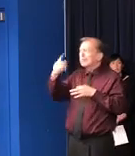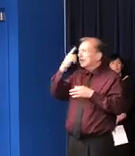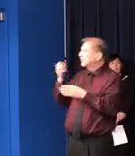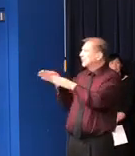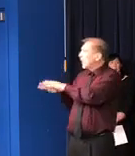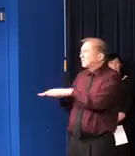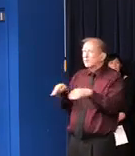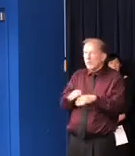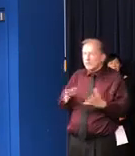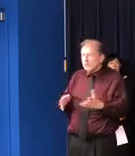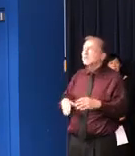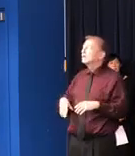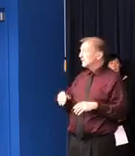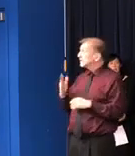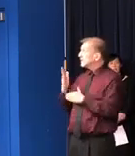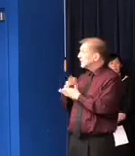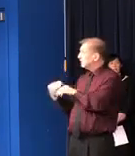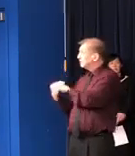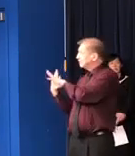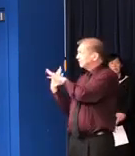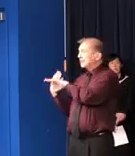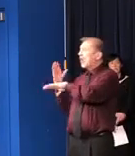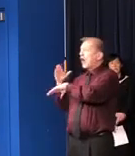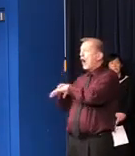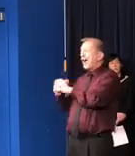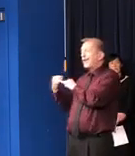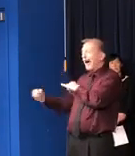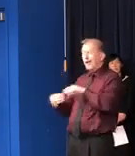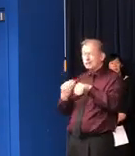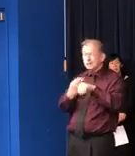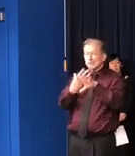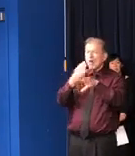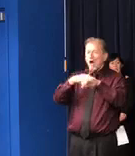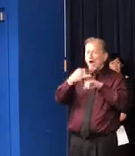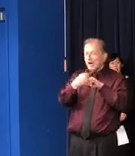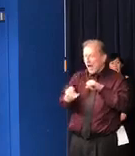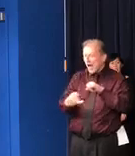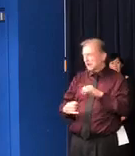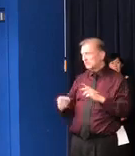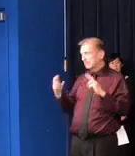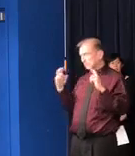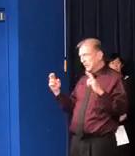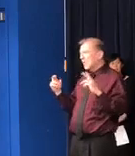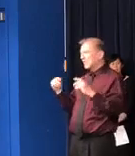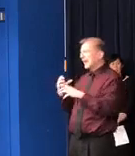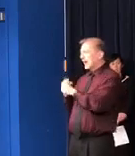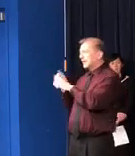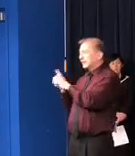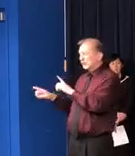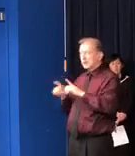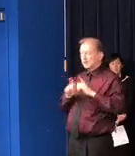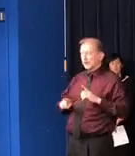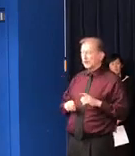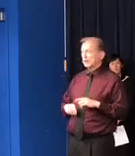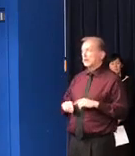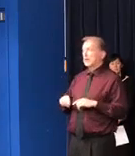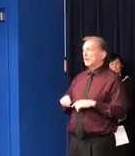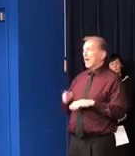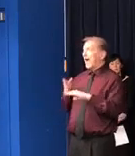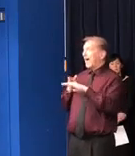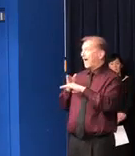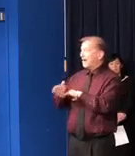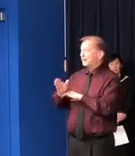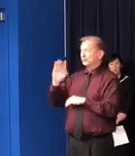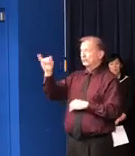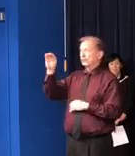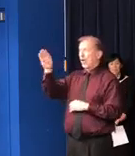But we're going to make sure that everybody gets a degree. As far as jobs on the other end of that, as you've seen, there's massive layoffs going on